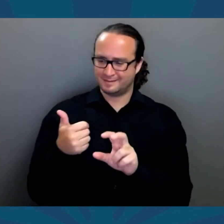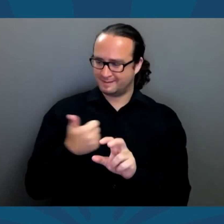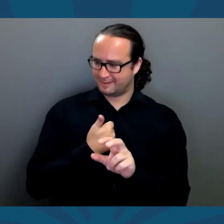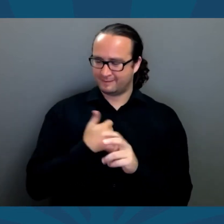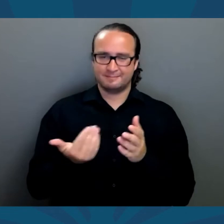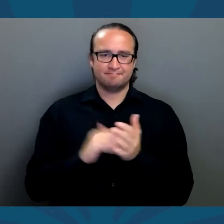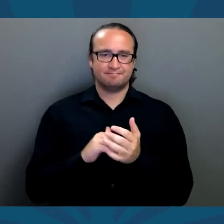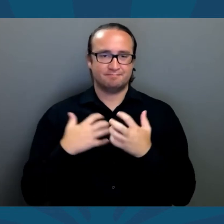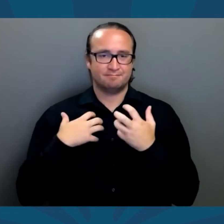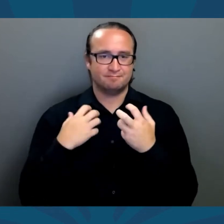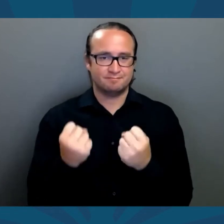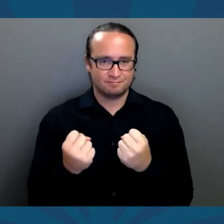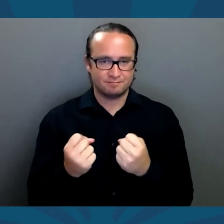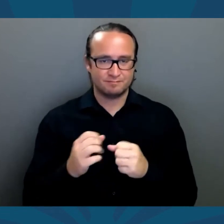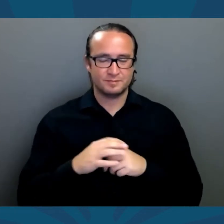in their recovery.